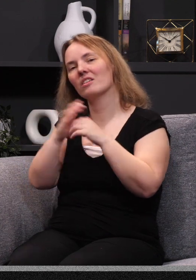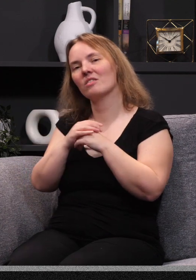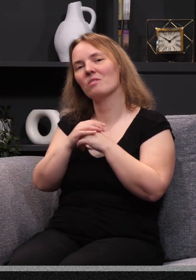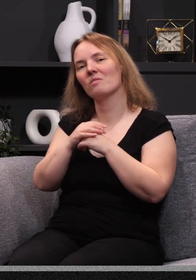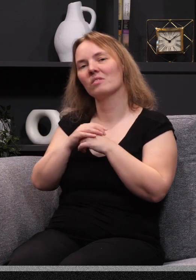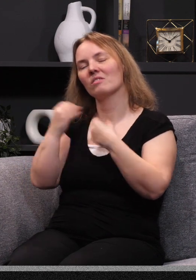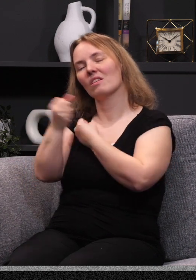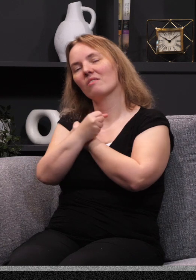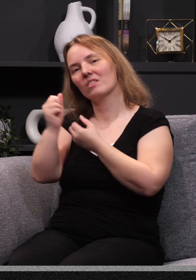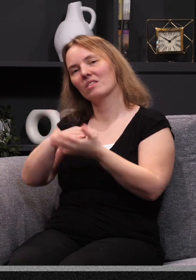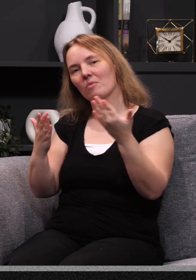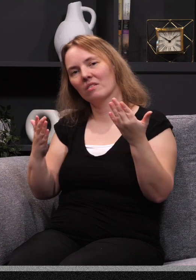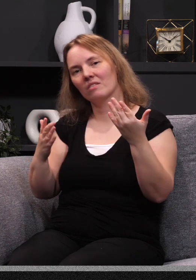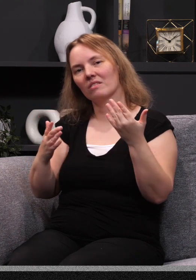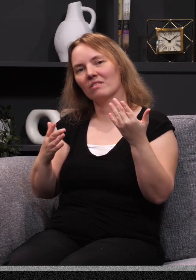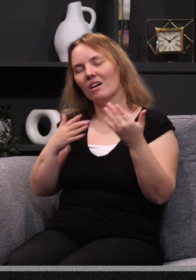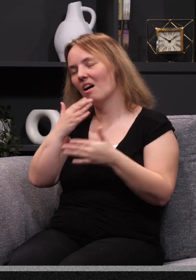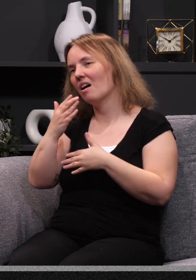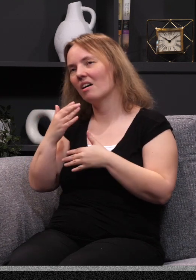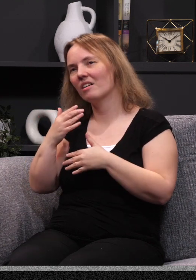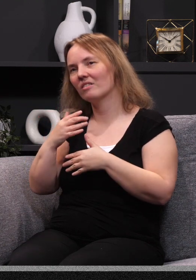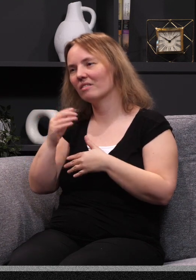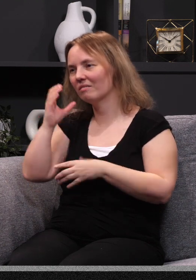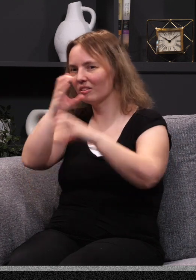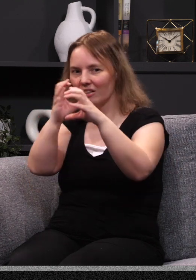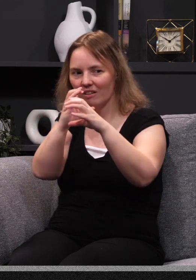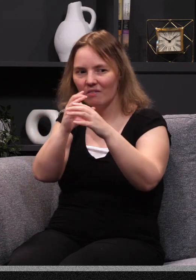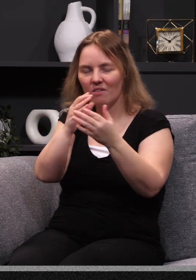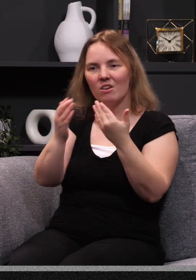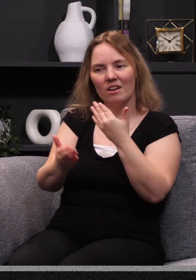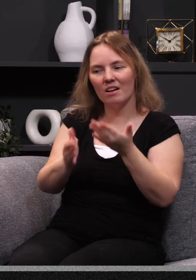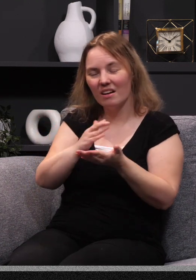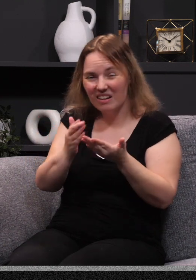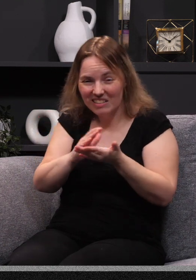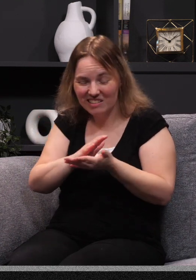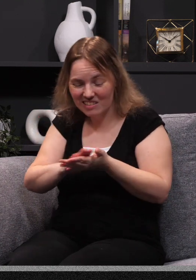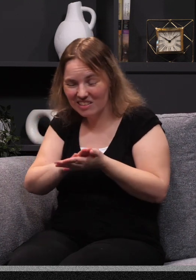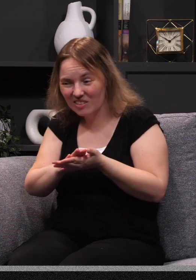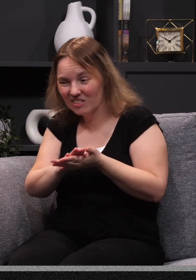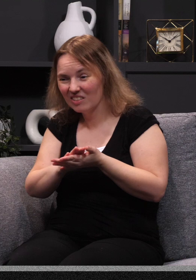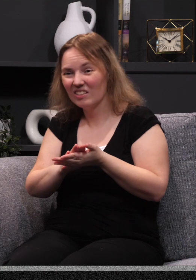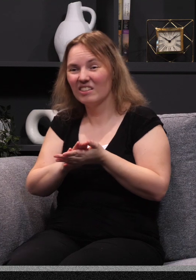When you love somebody, they're forefront in your mind, and you're looking for an excuse to talk about that person, right?